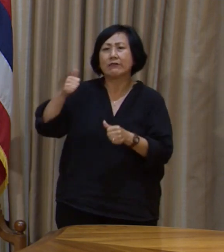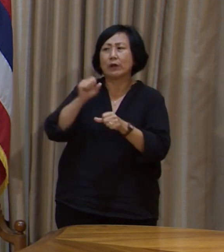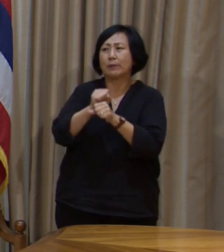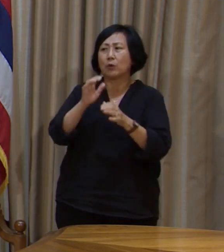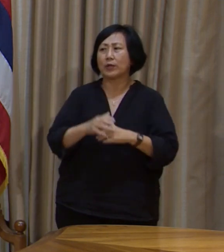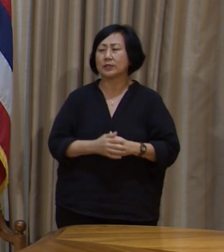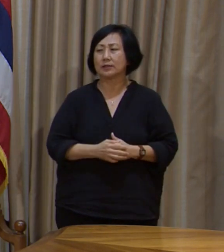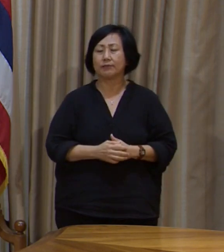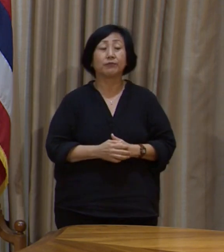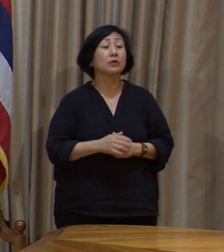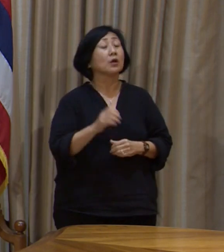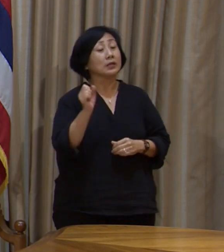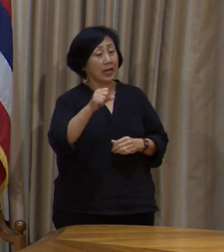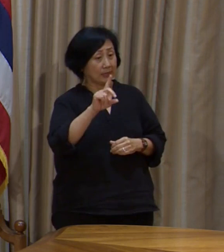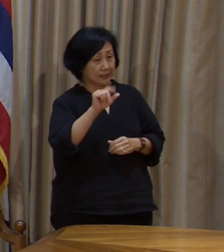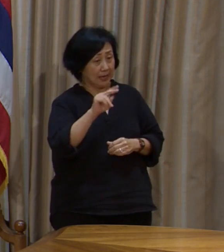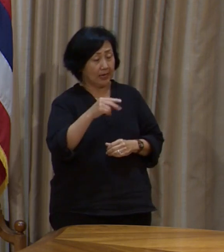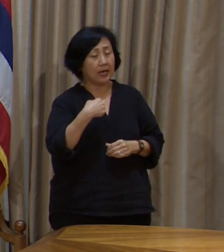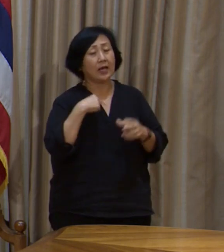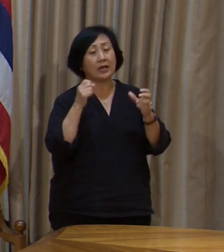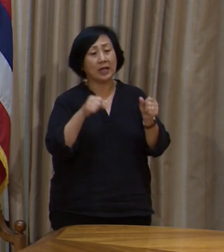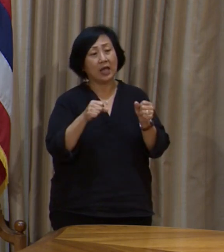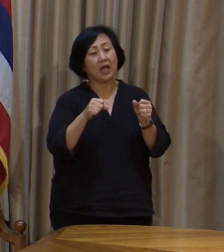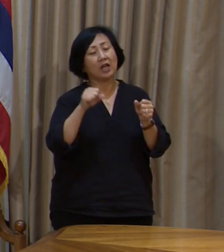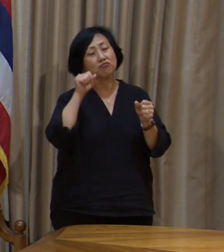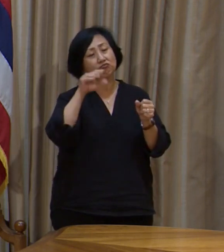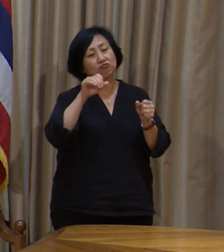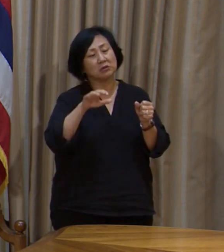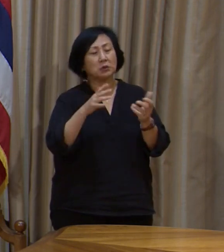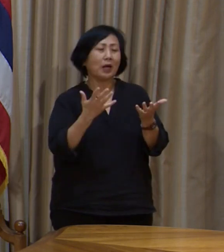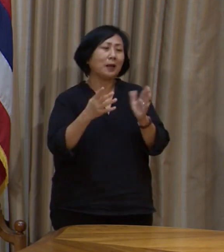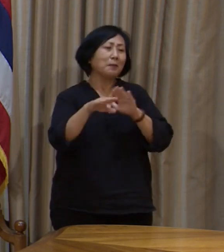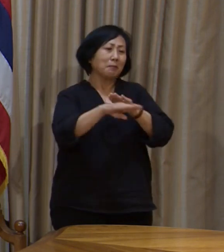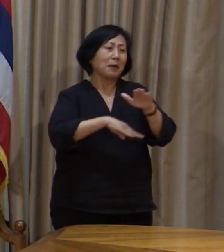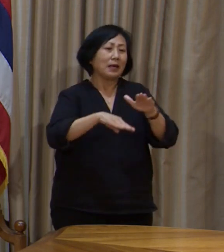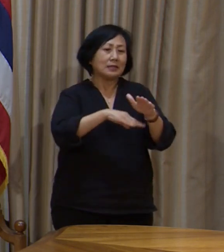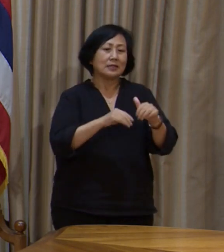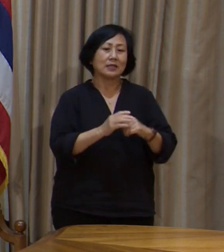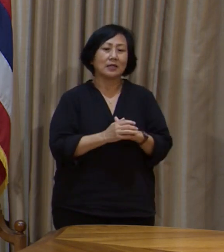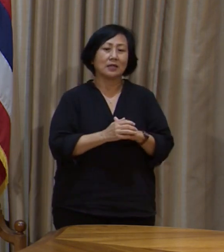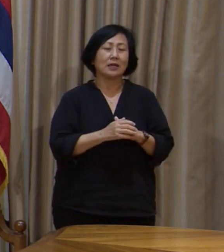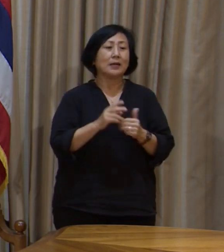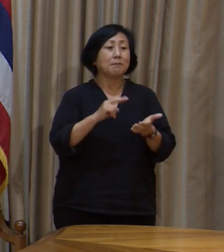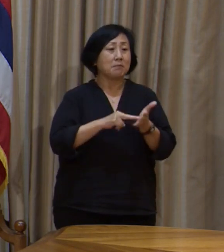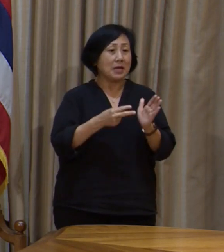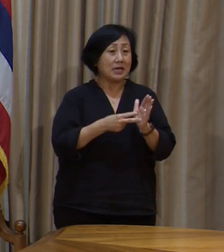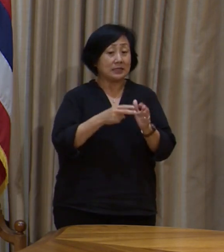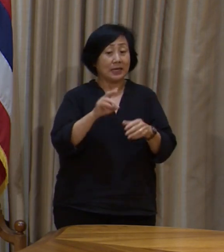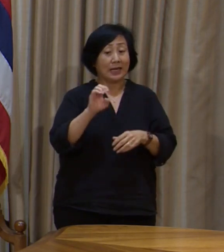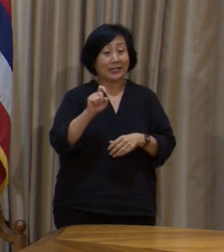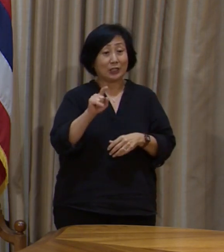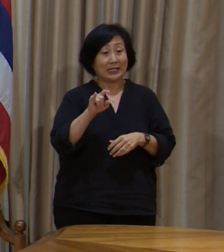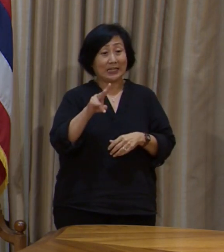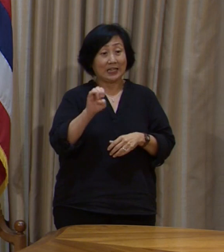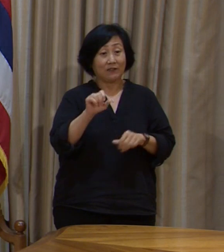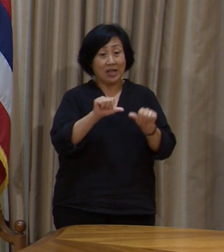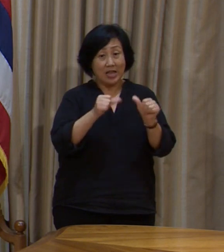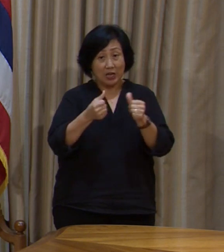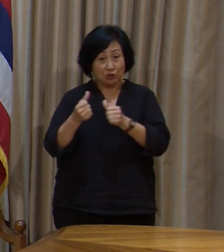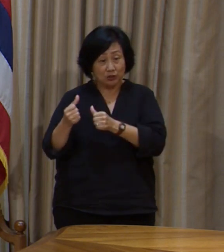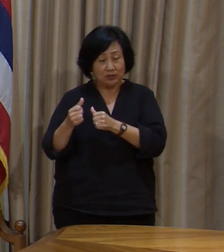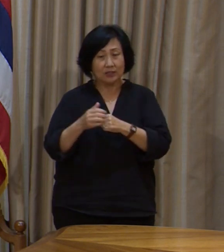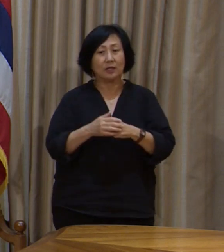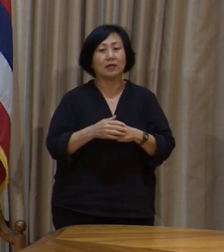Certainly, Dan, I can just go through. I mean, essentially, it's all executive agency